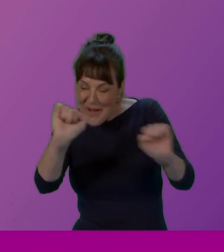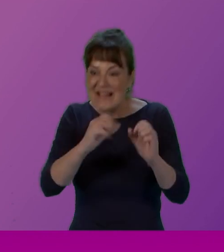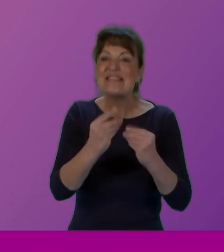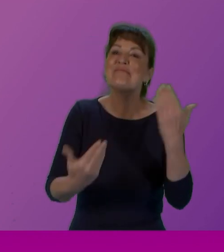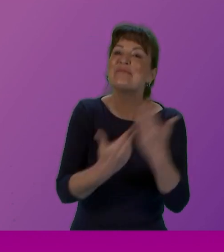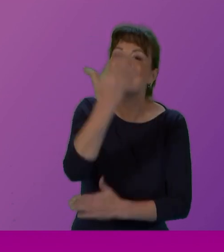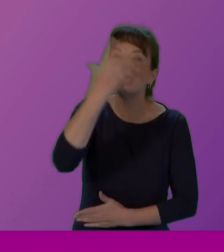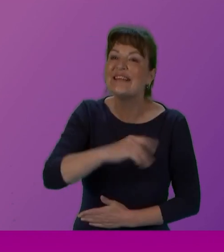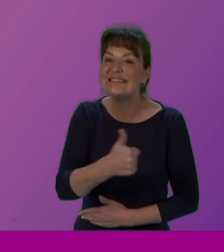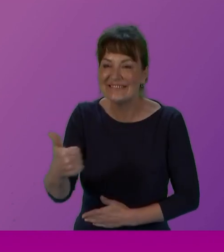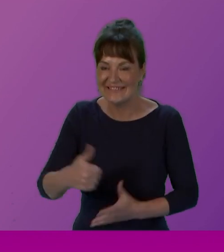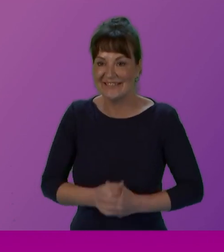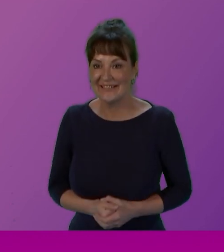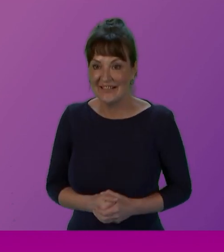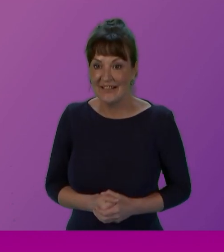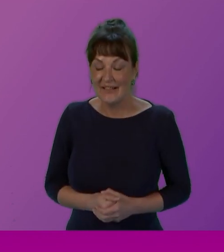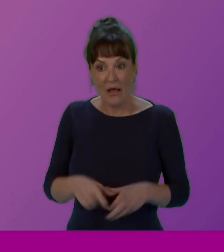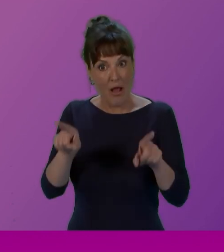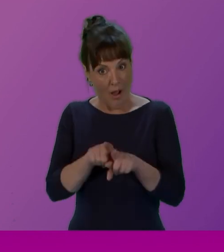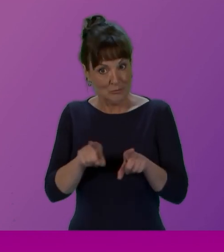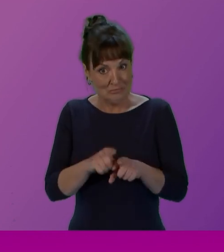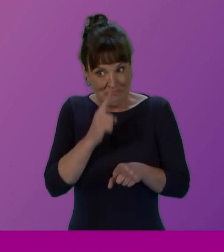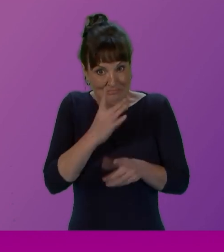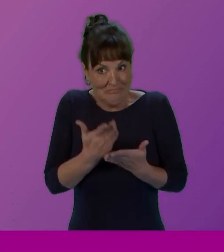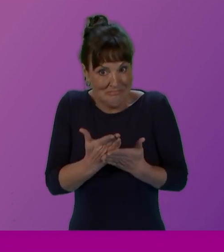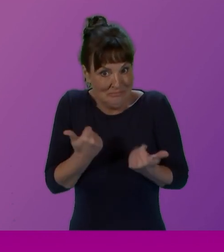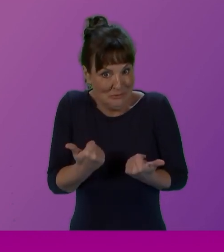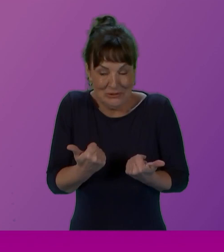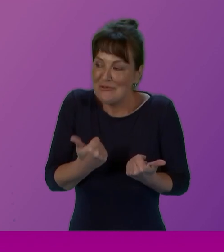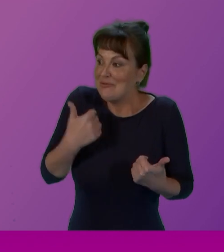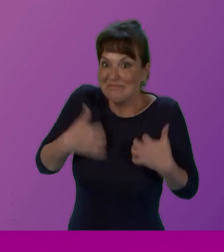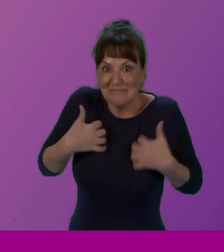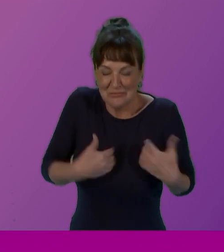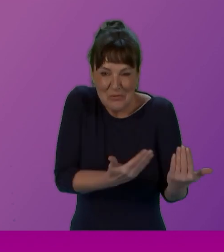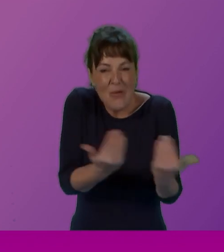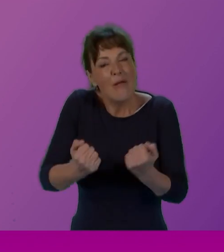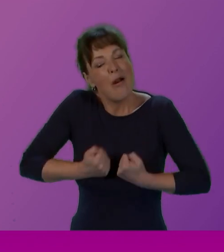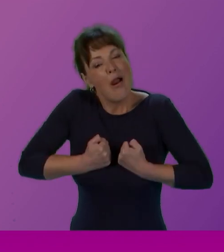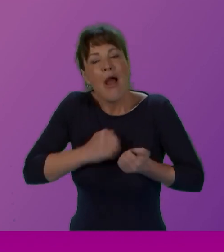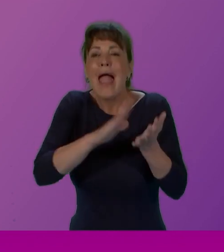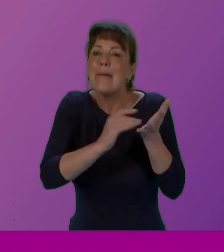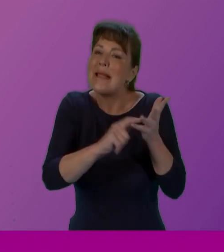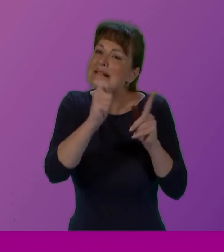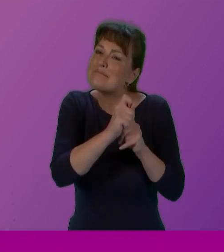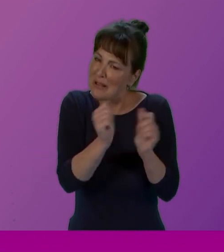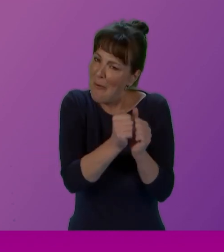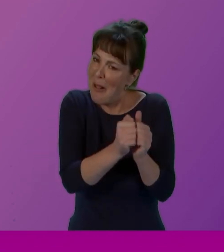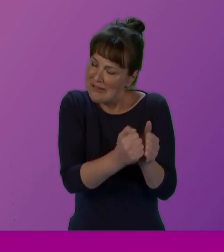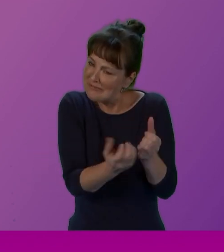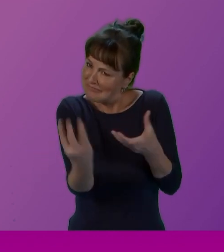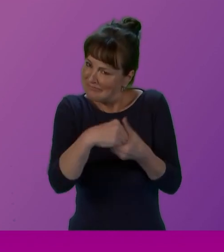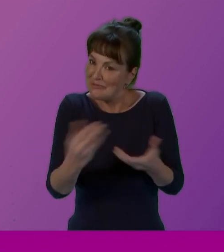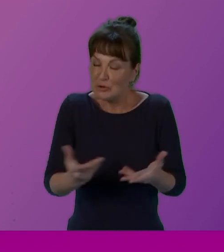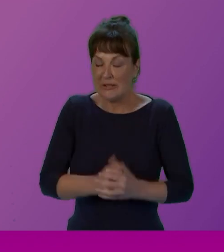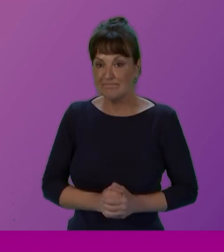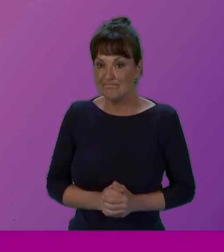familiar faces. It's also very good indeed to be able to welcome MSP colleagues too. Since it